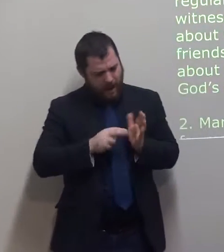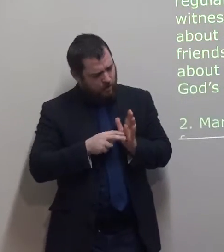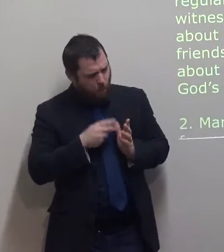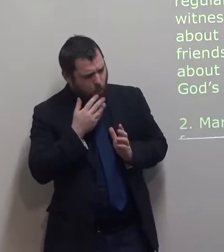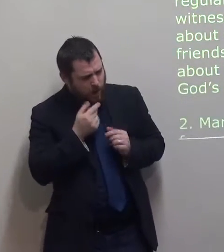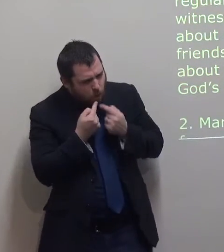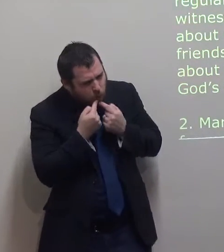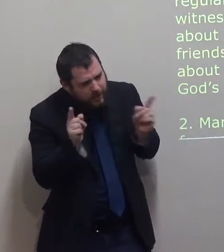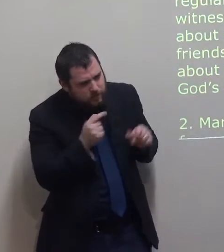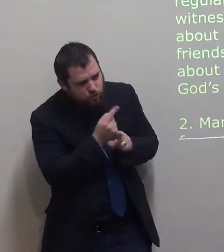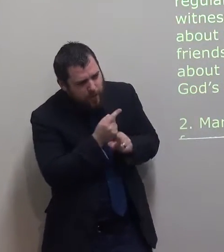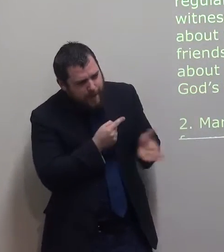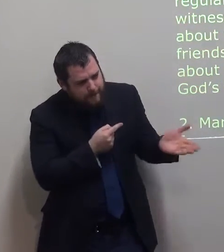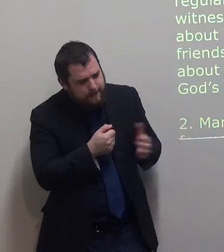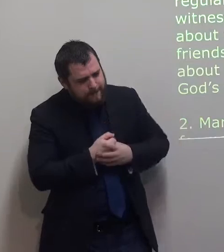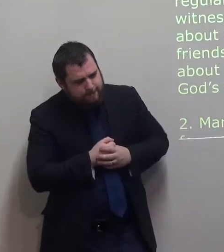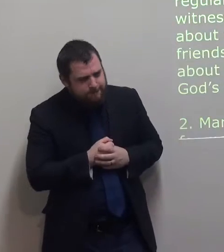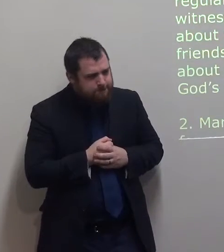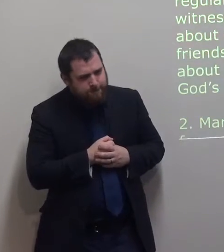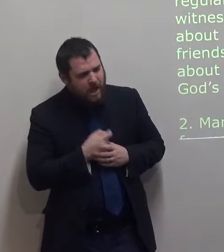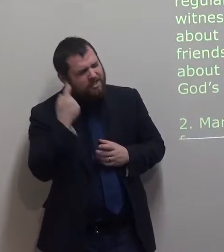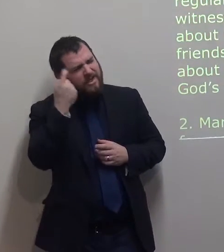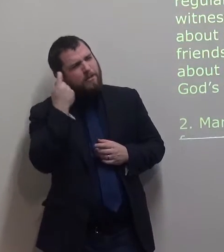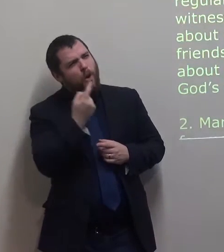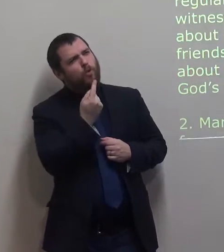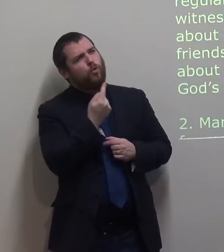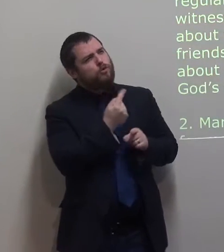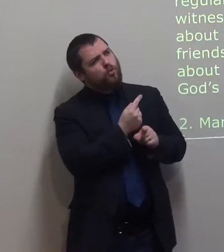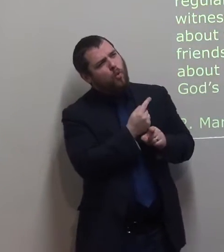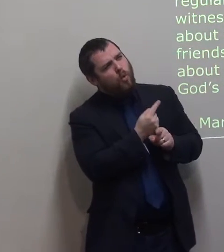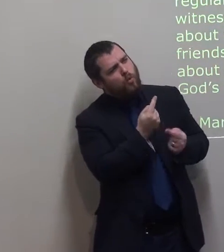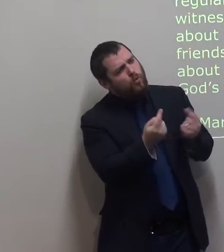I should think about who I can talk to, and talk to friends or at work.